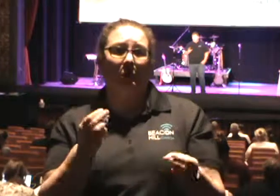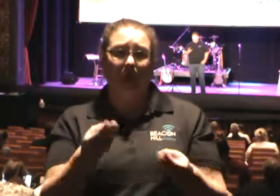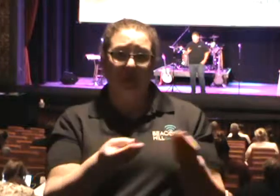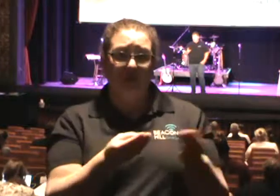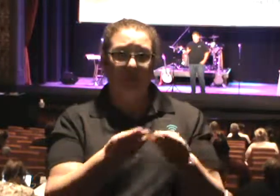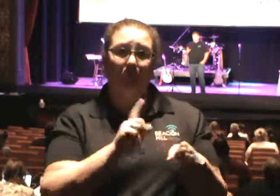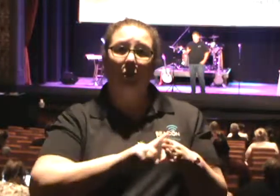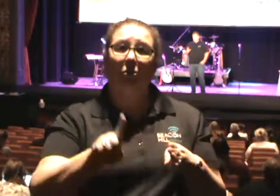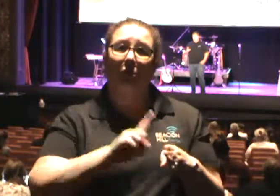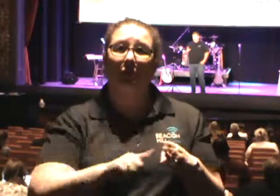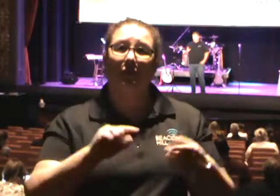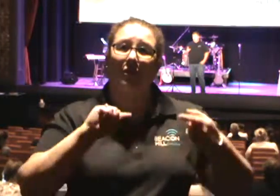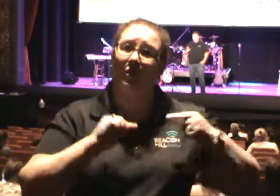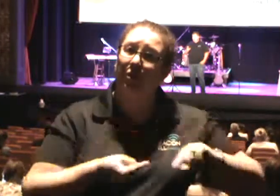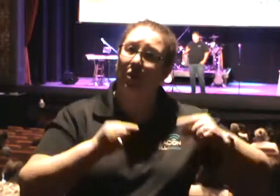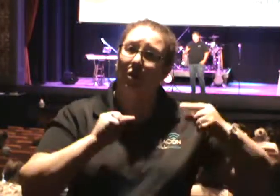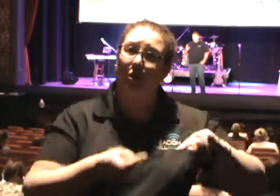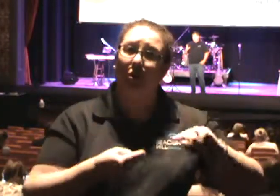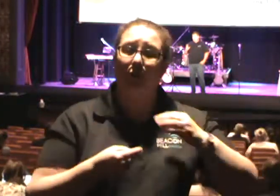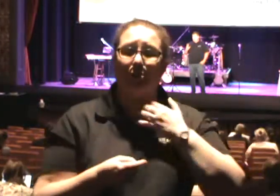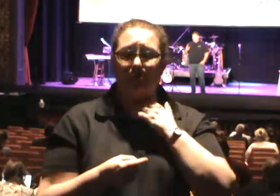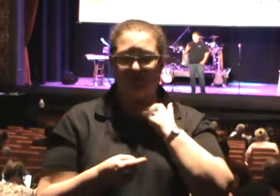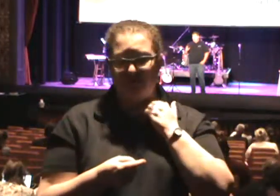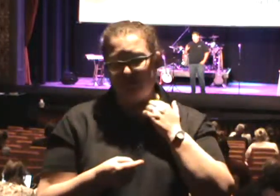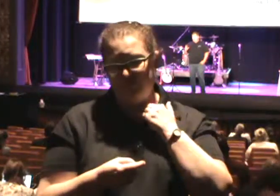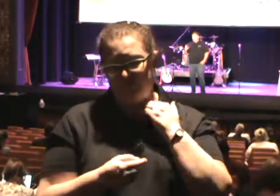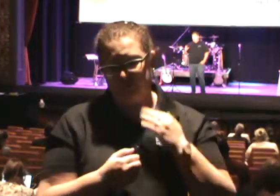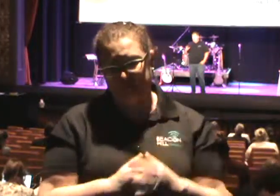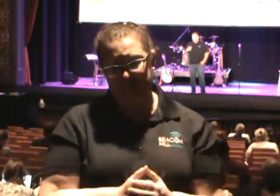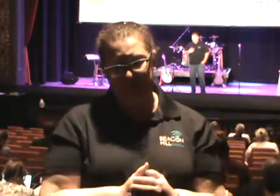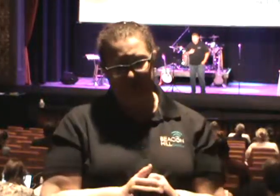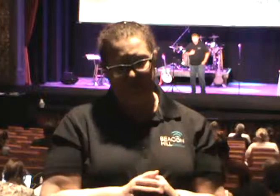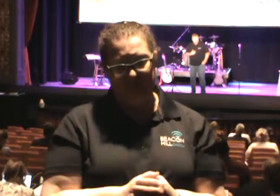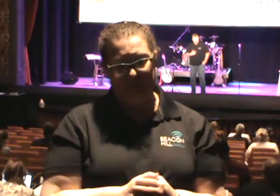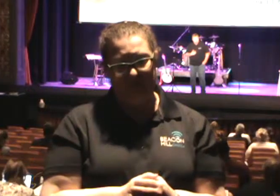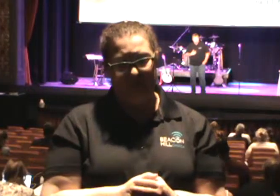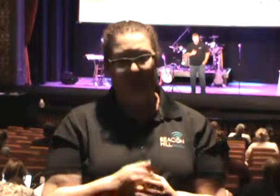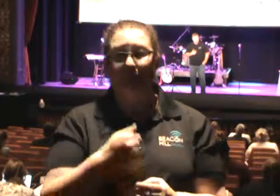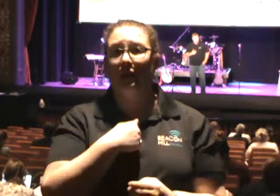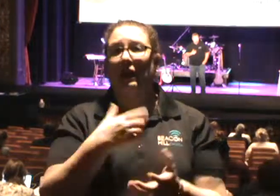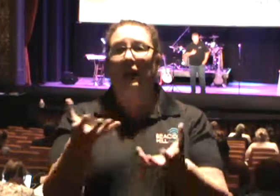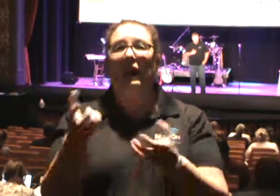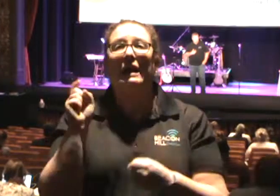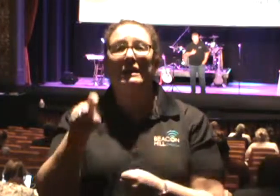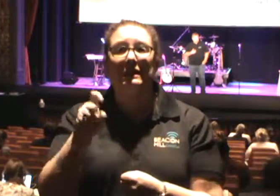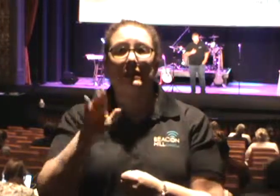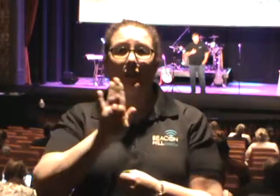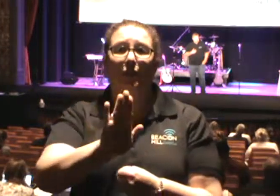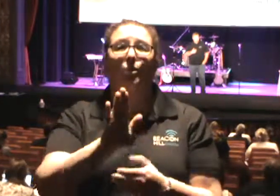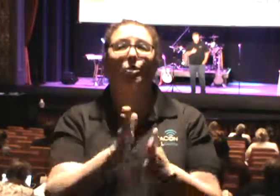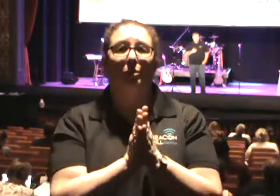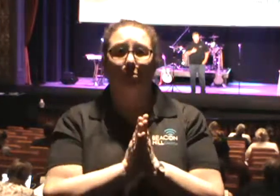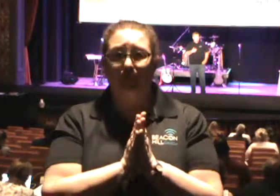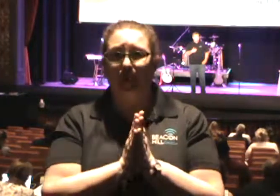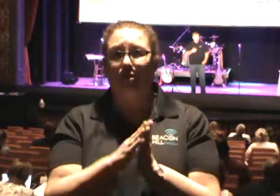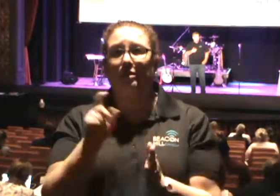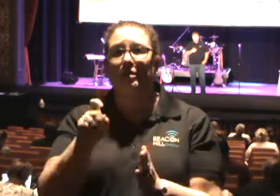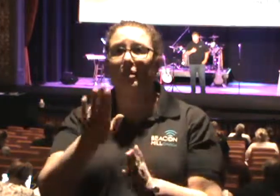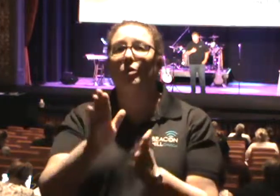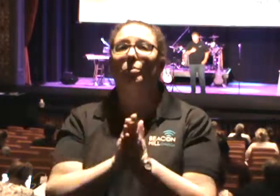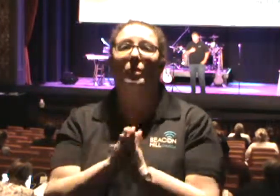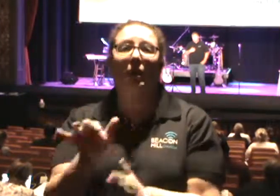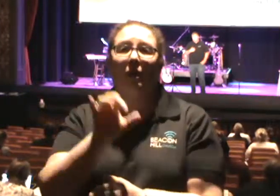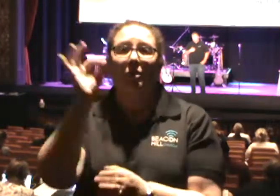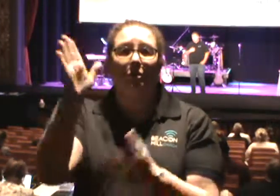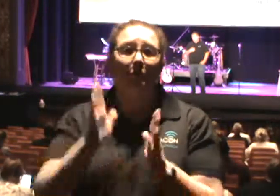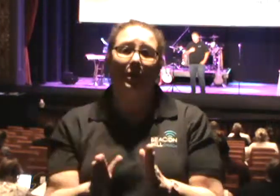They're hurting. The pastors, I mean, I tell you, I covet your prayers. I covet your prayers as your pastor.